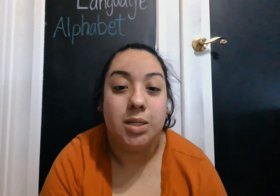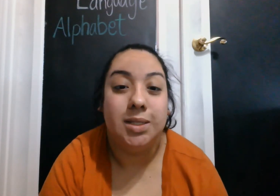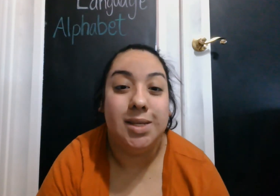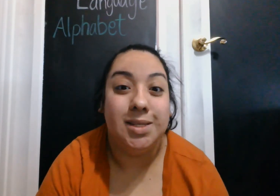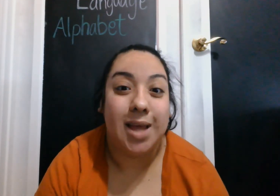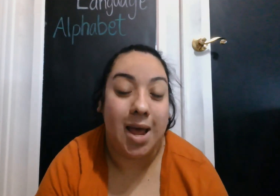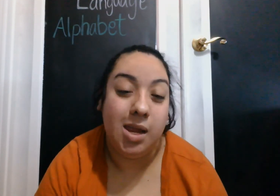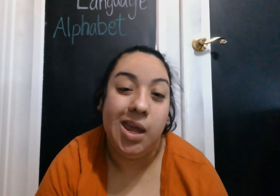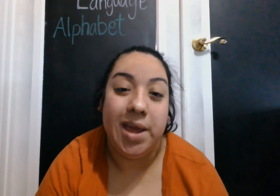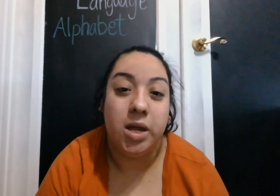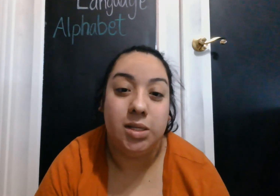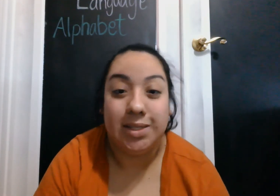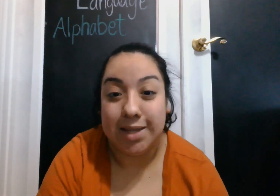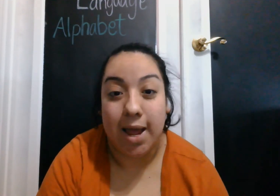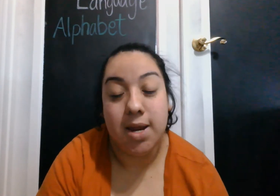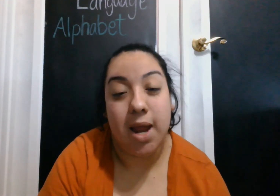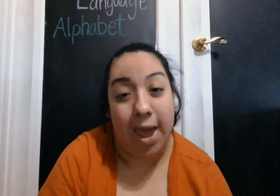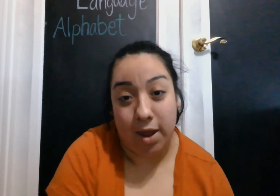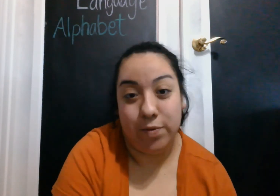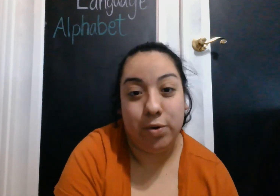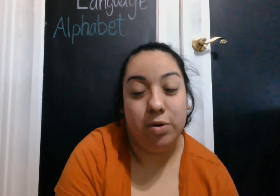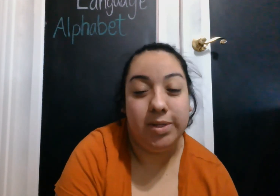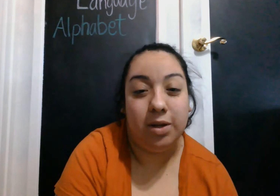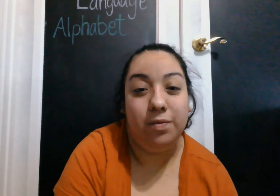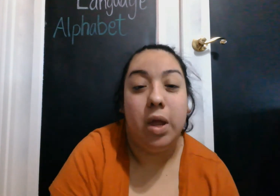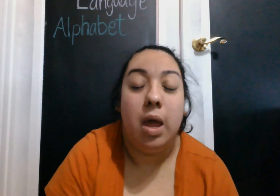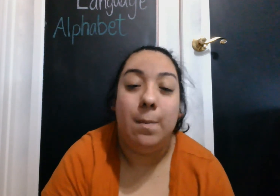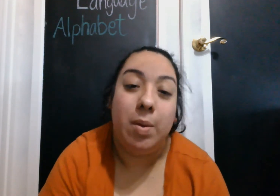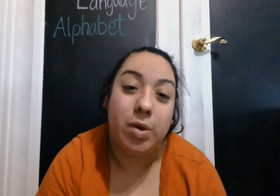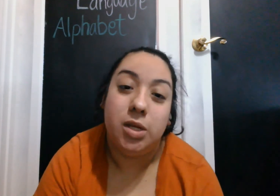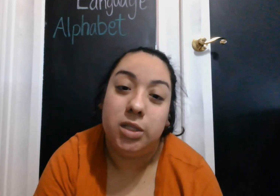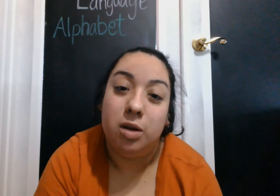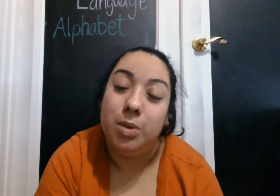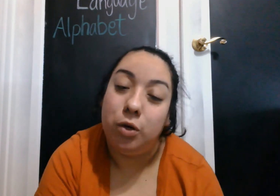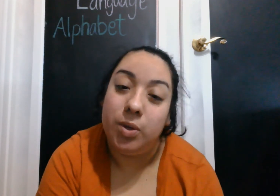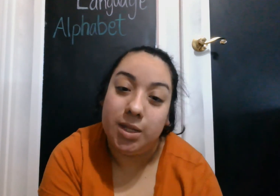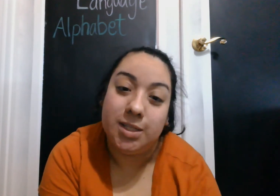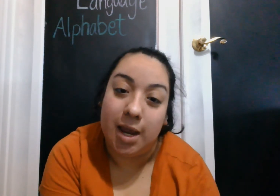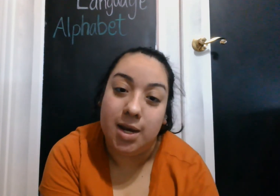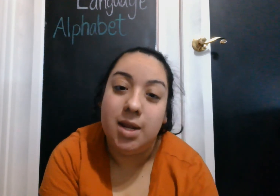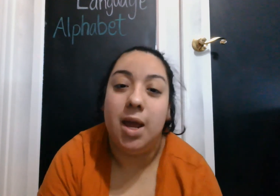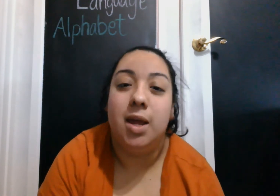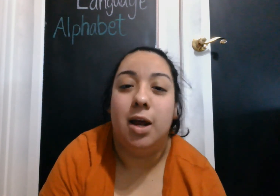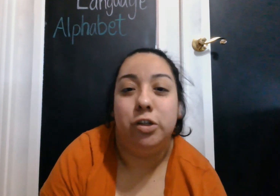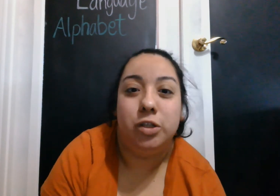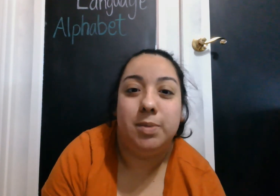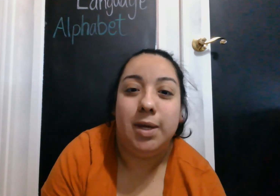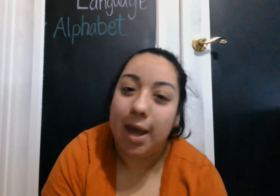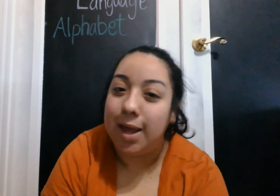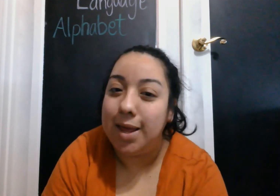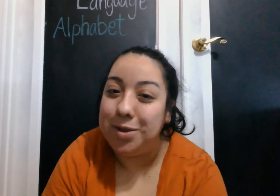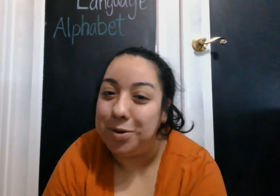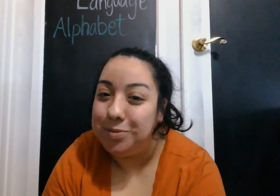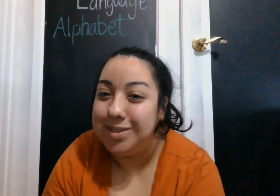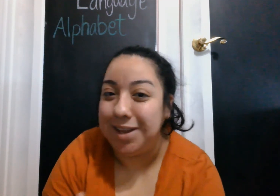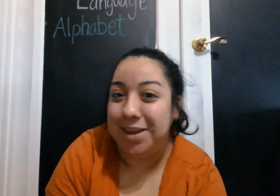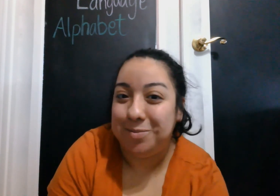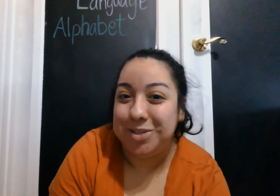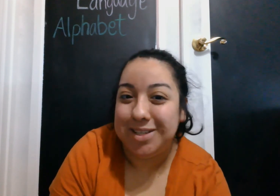Since I can't sign and record myself, my brother is going to be doing the signing and I'll just be, you know, telling him what to